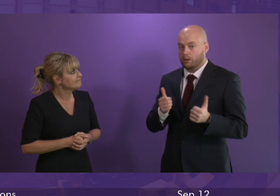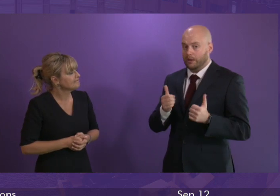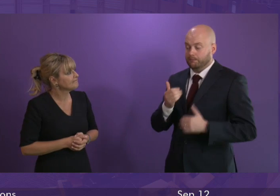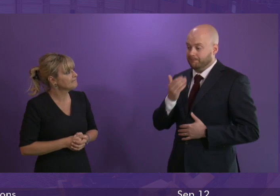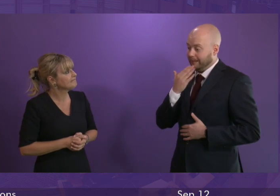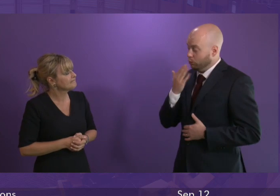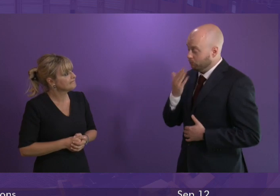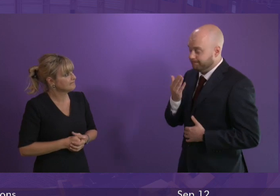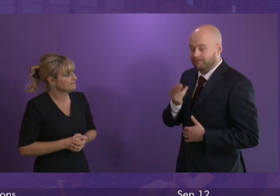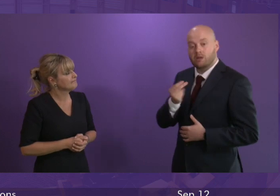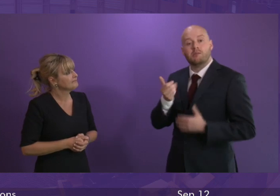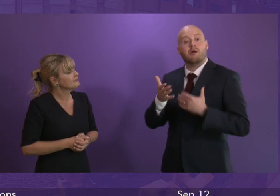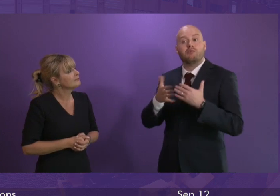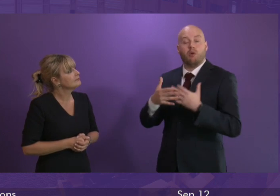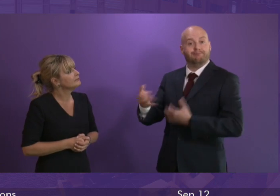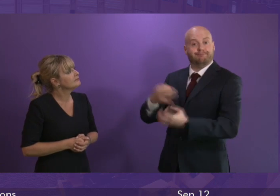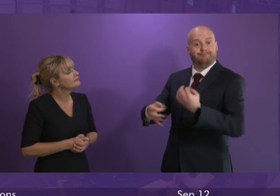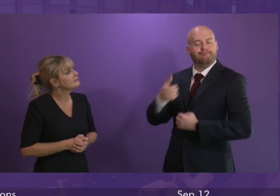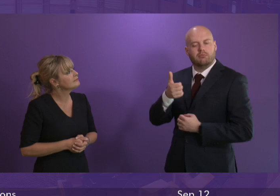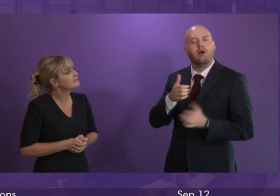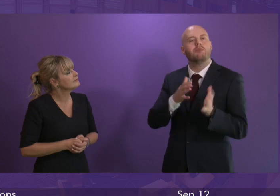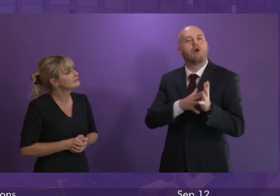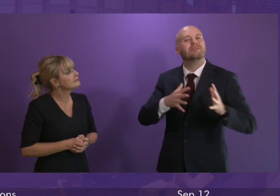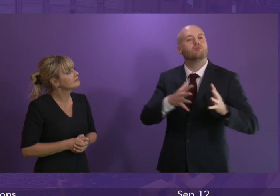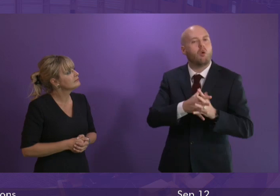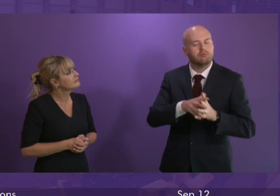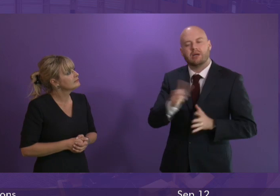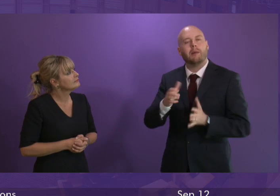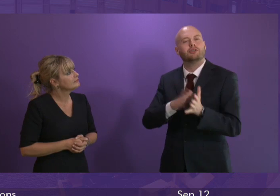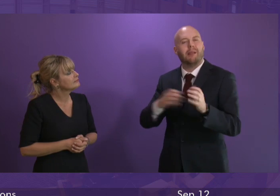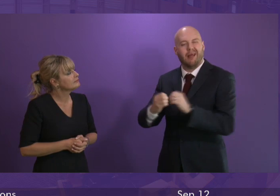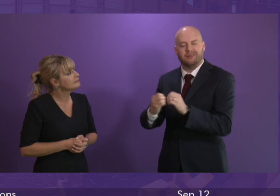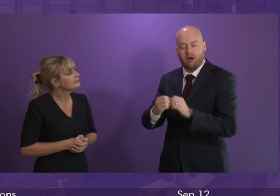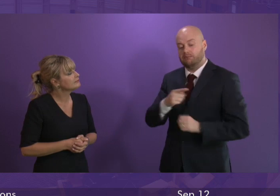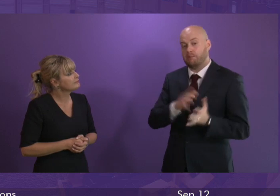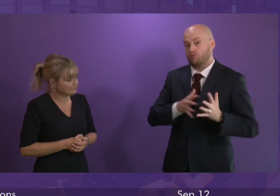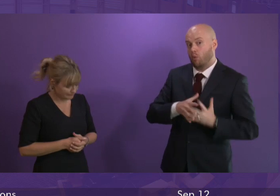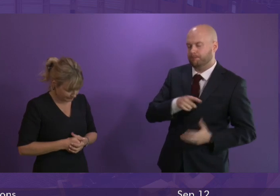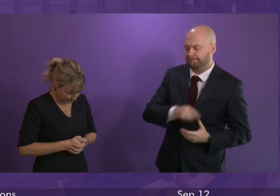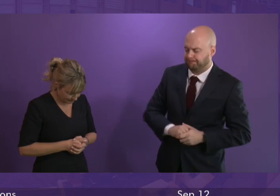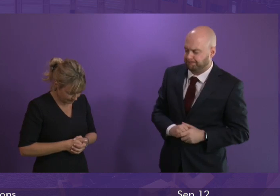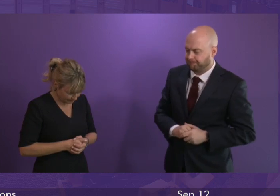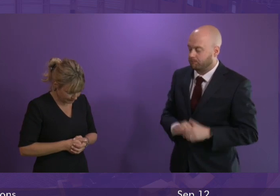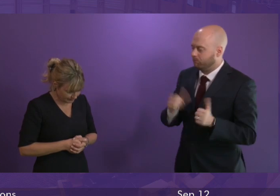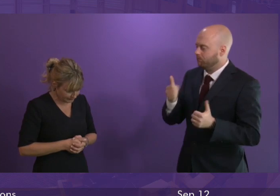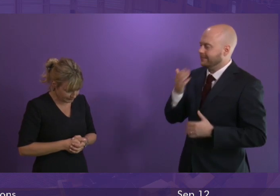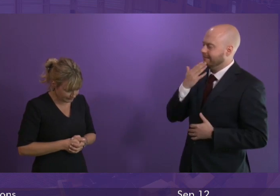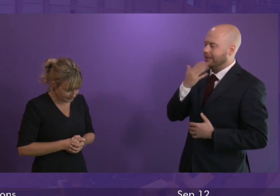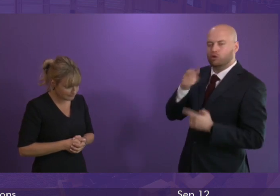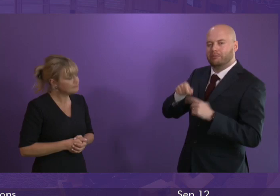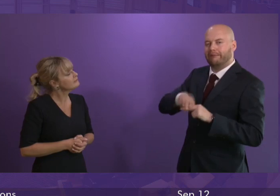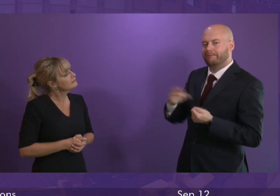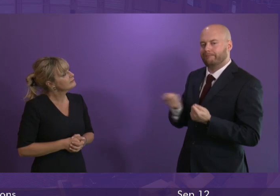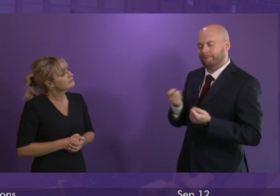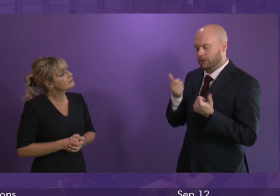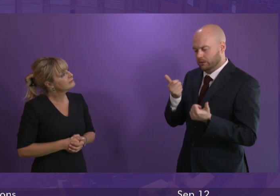further supplementary questions the first from Maureen Watt to be followed by Michelle Ballantyne Maureen Watt Thank you Presiding Officer First Minister in